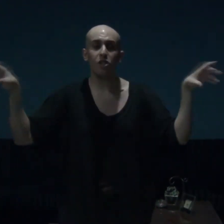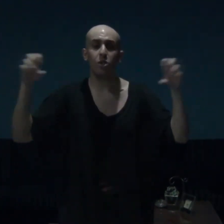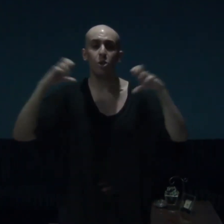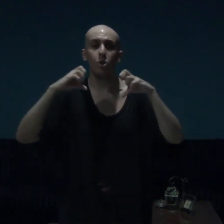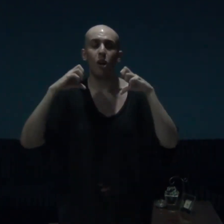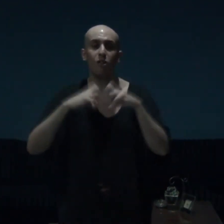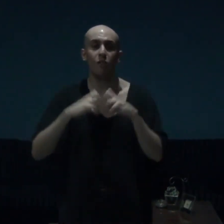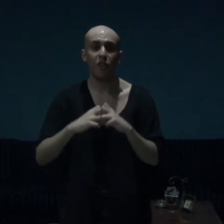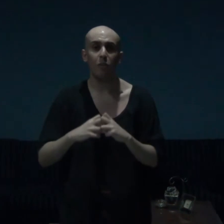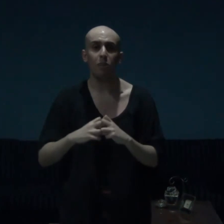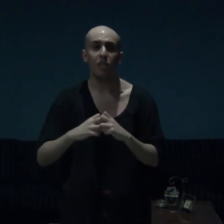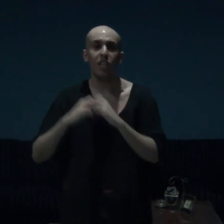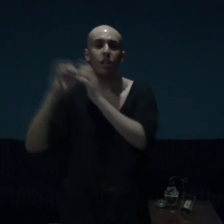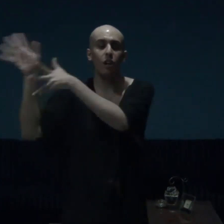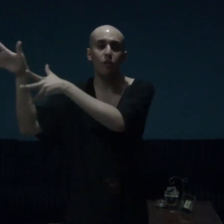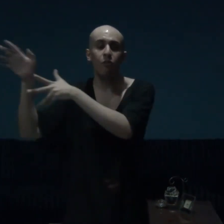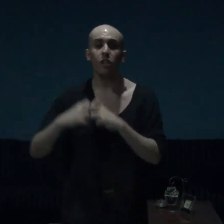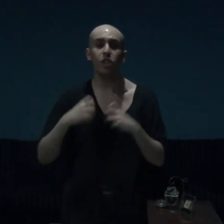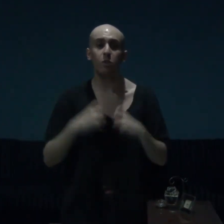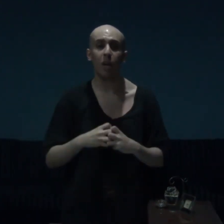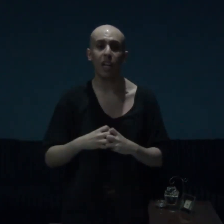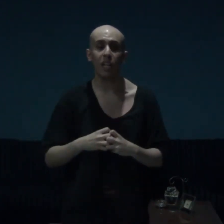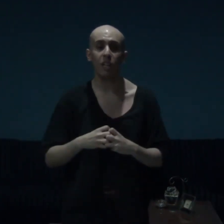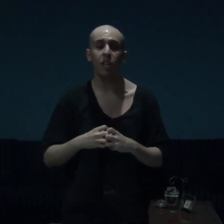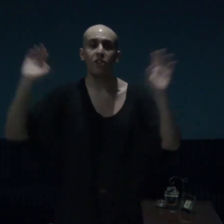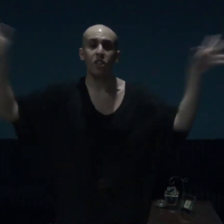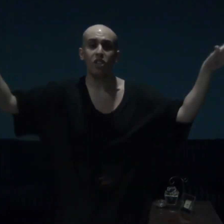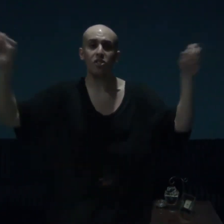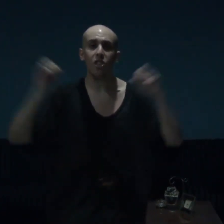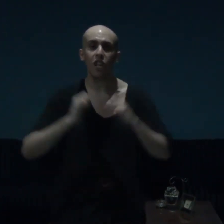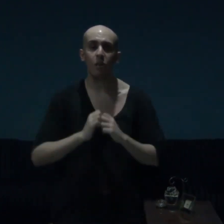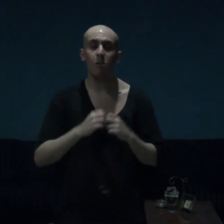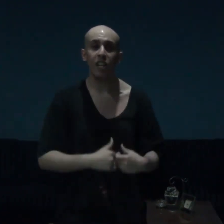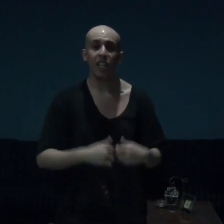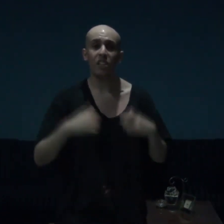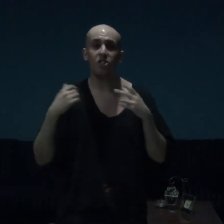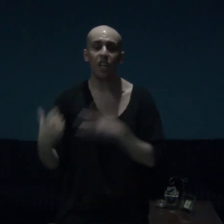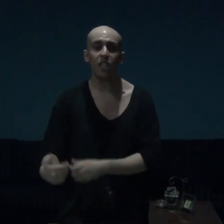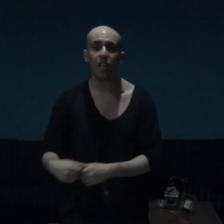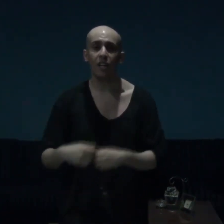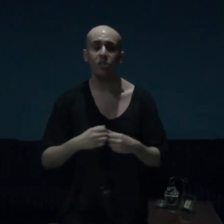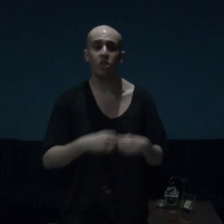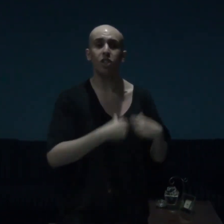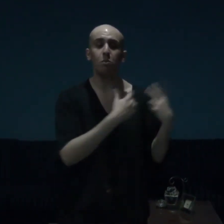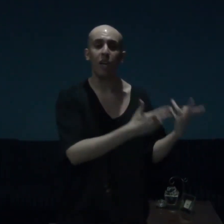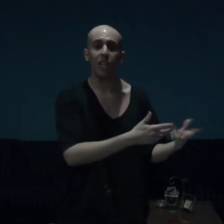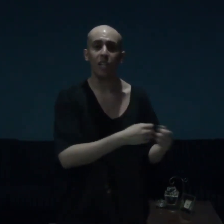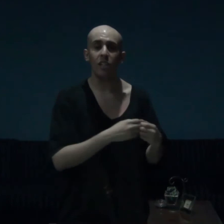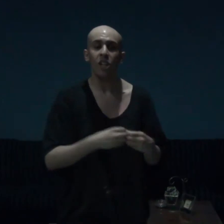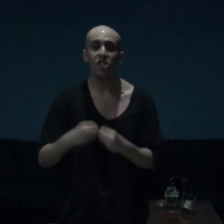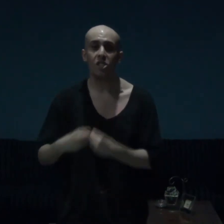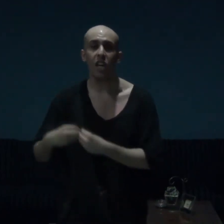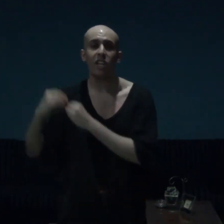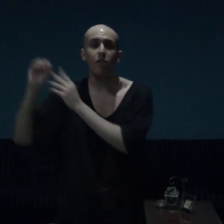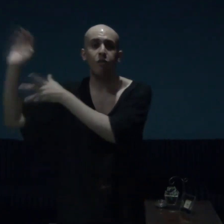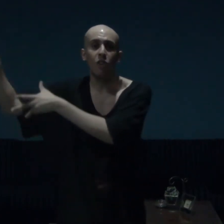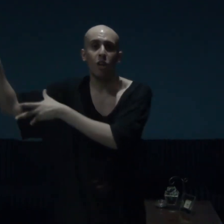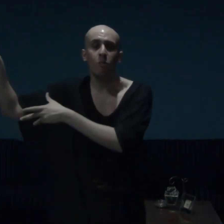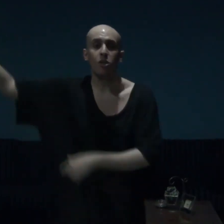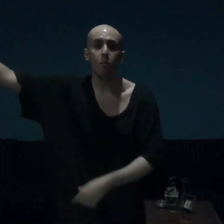two are the family of Ishmael, and his name, guys and gals, Ishmael is taken from the